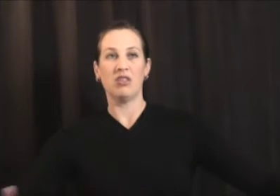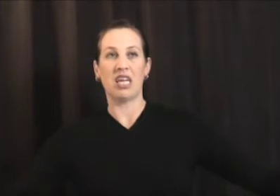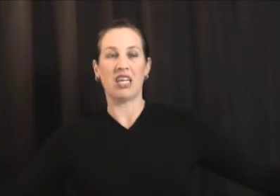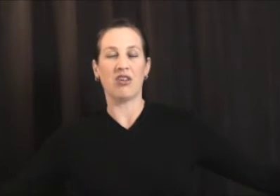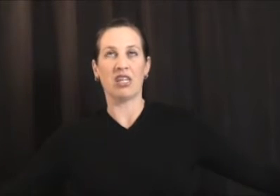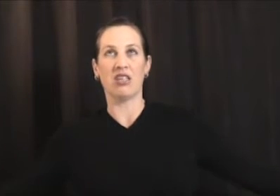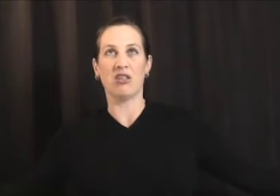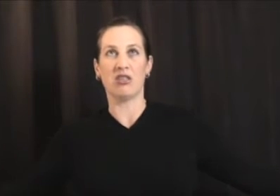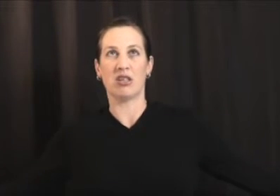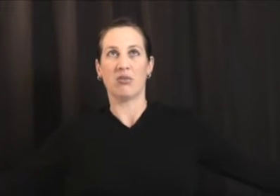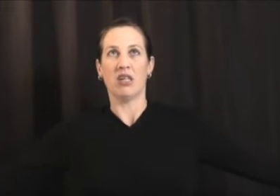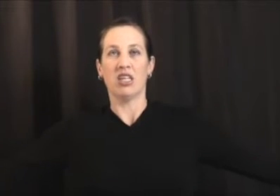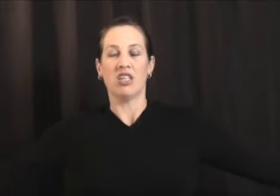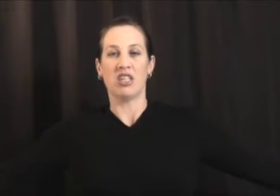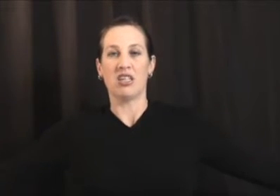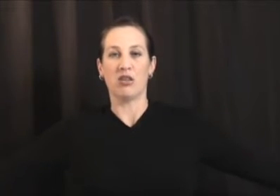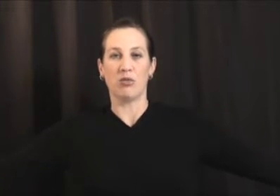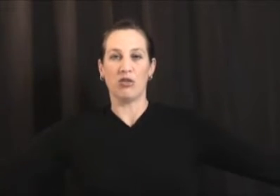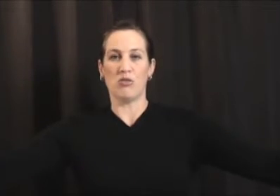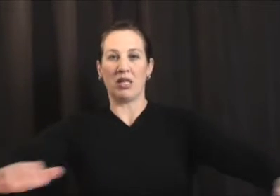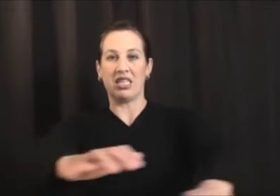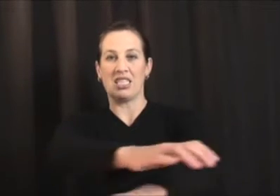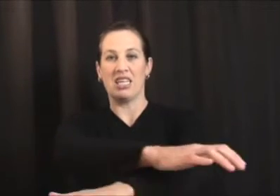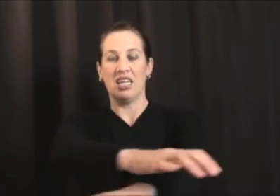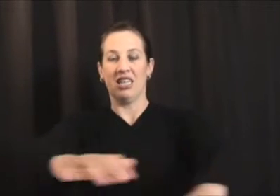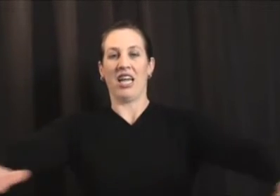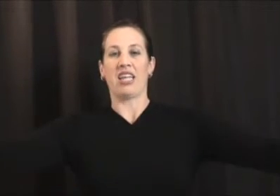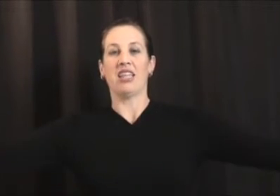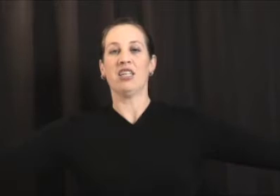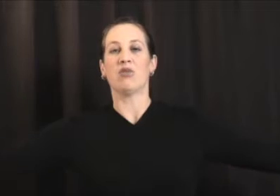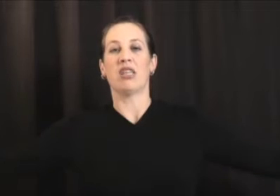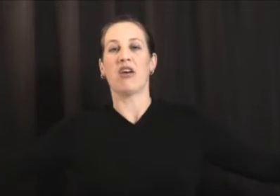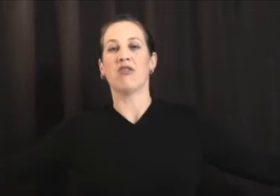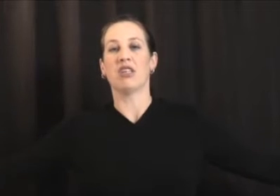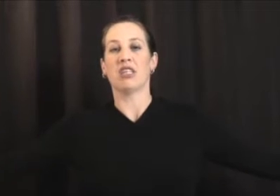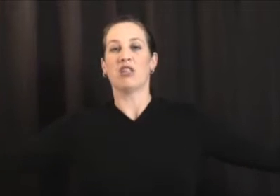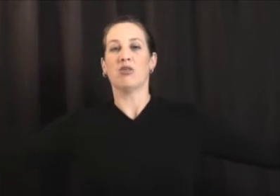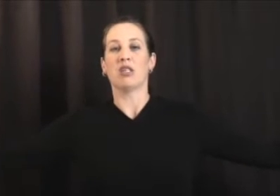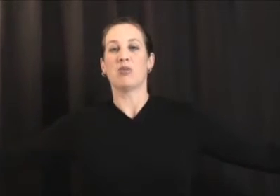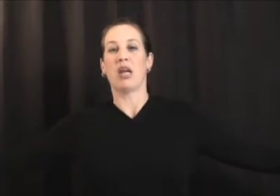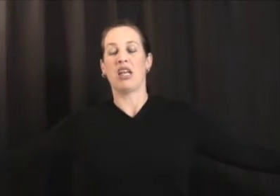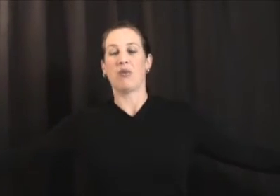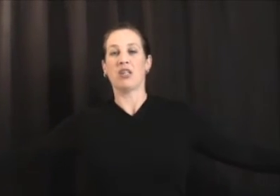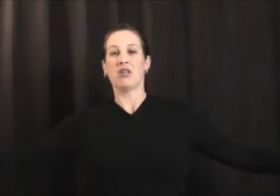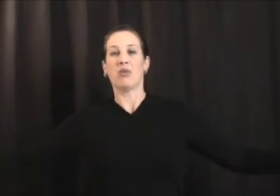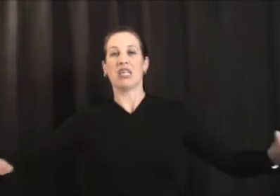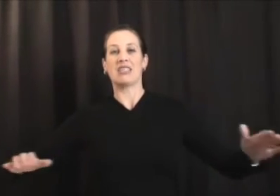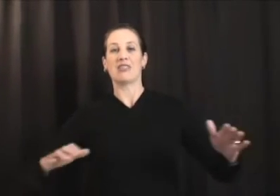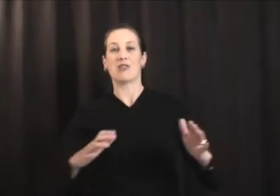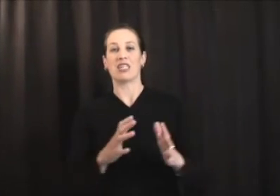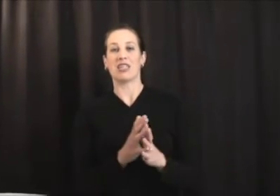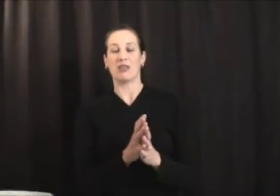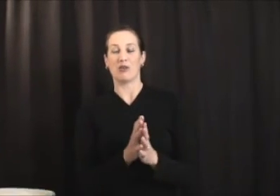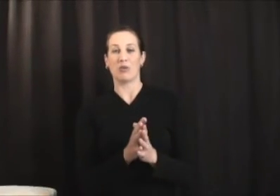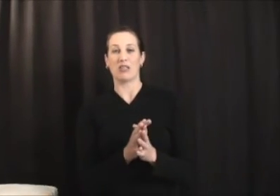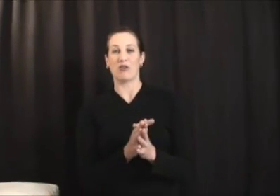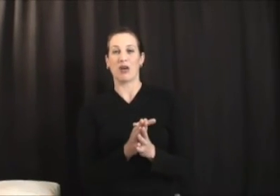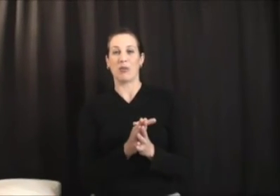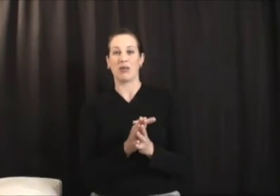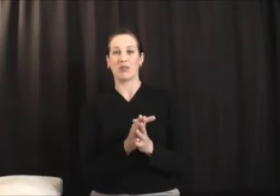feel like you can do some gentle movements like this without feeling too much pain, I want to begin stretching those muscle fibers.